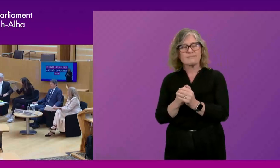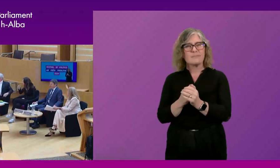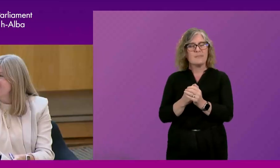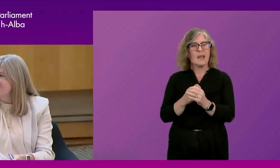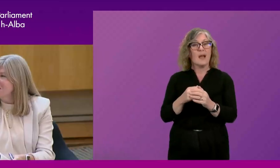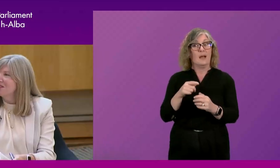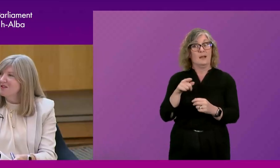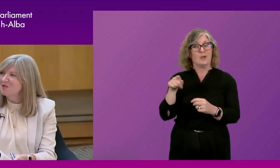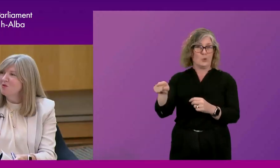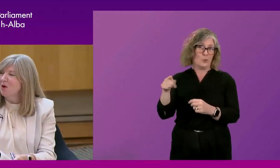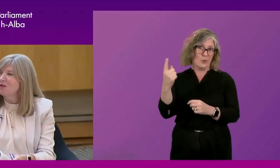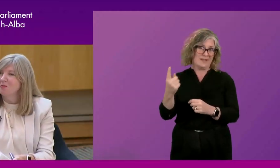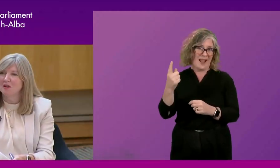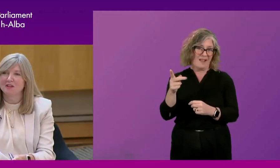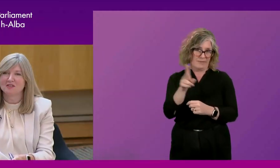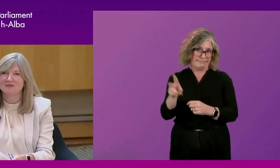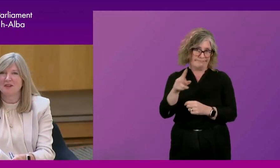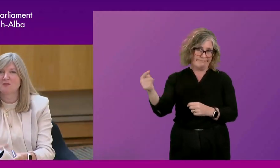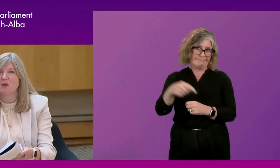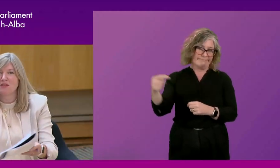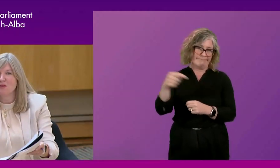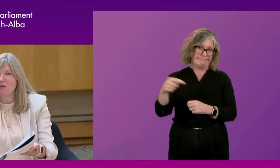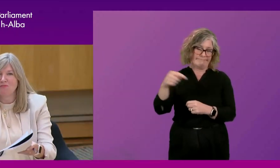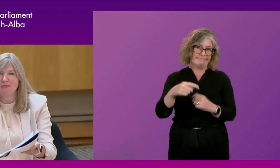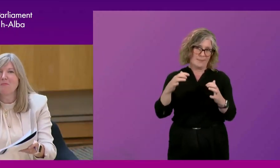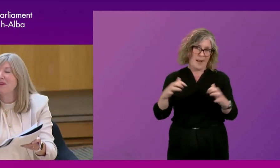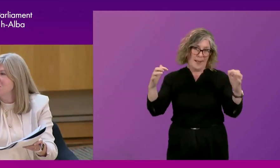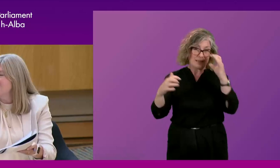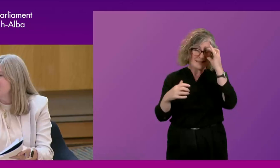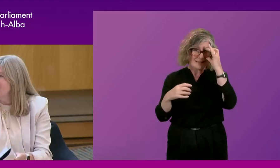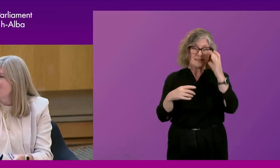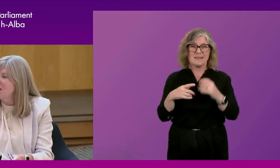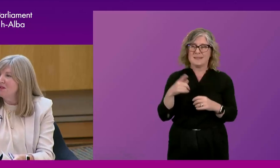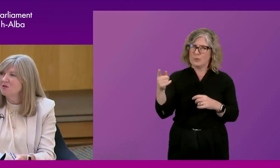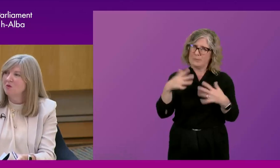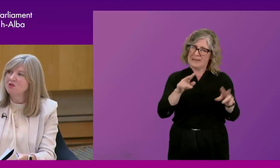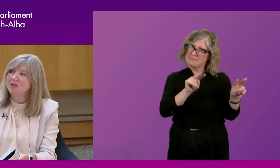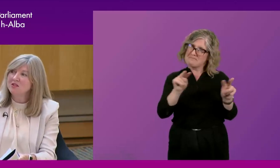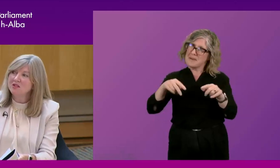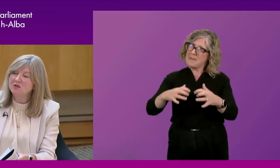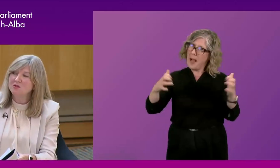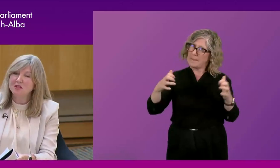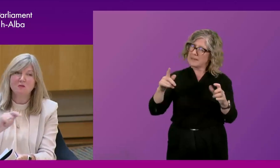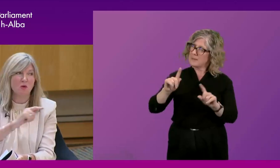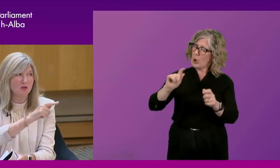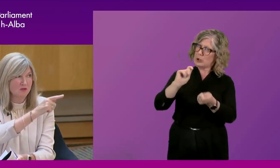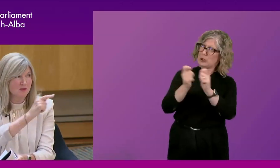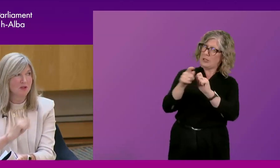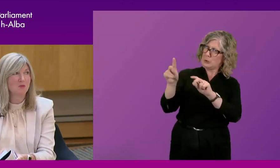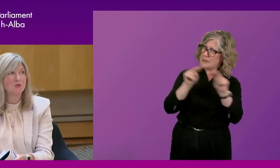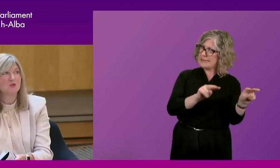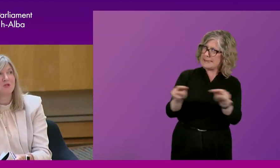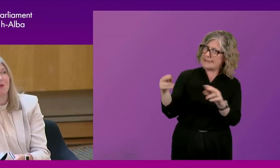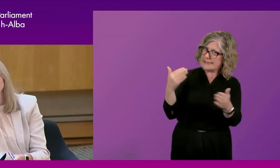a frequent visitor to parliament and as, as you know, been observing for many years, what changes do you see? What,